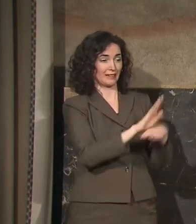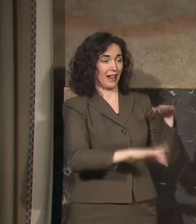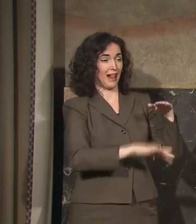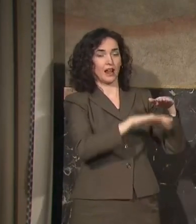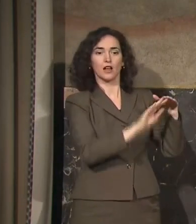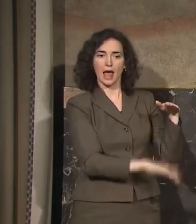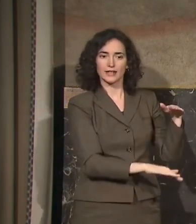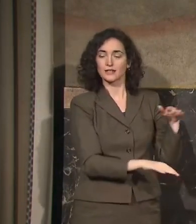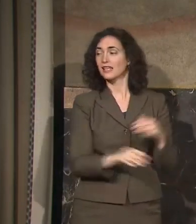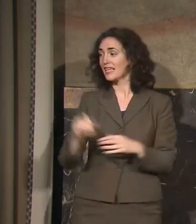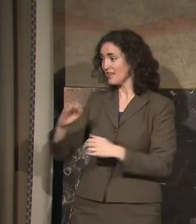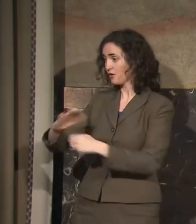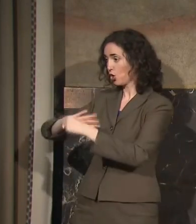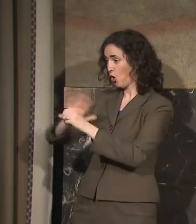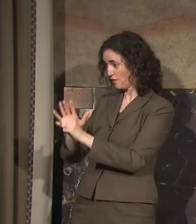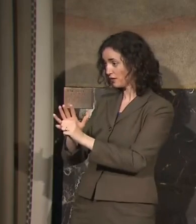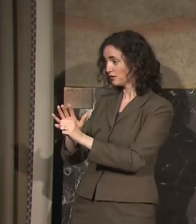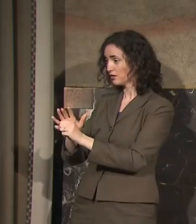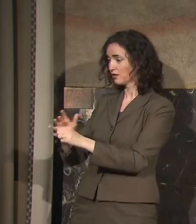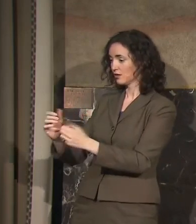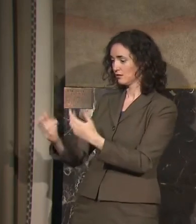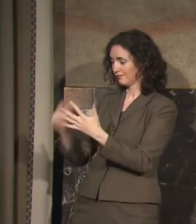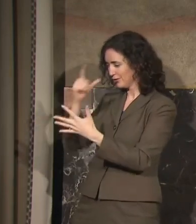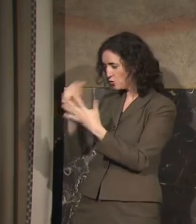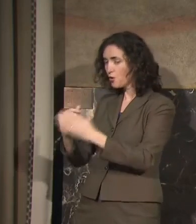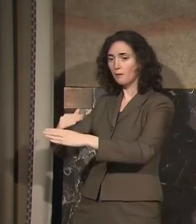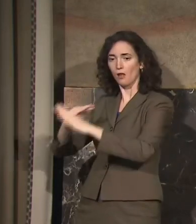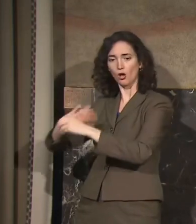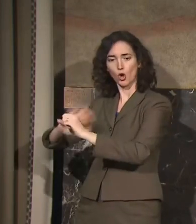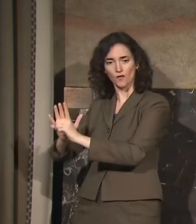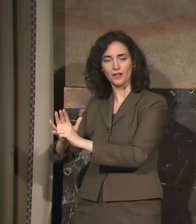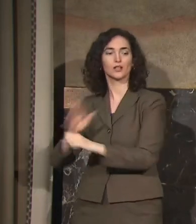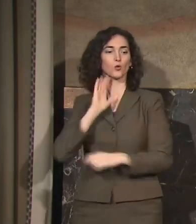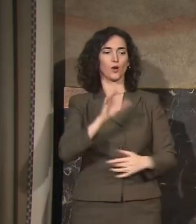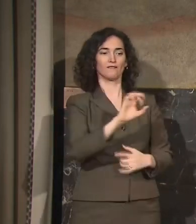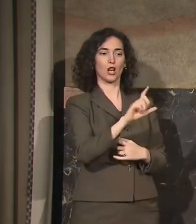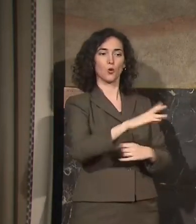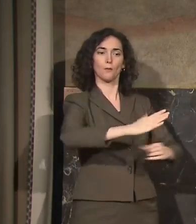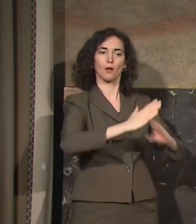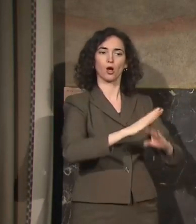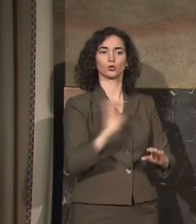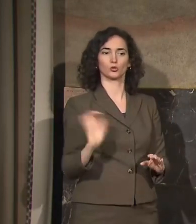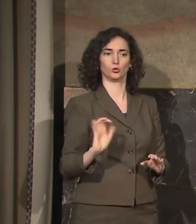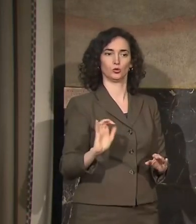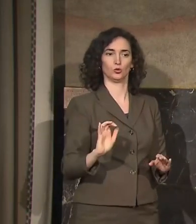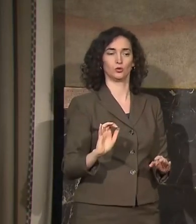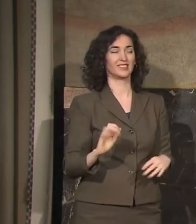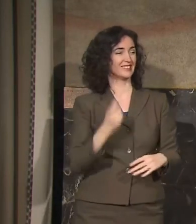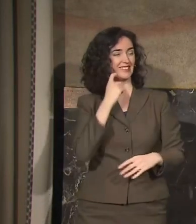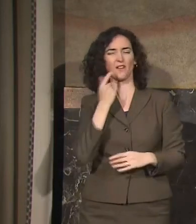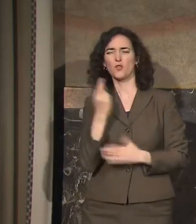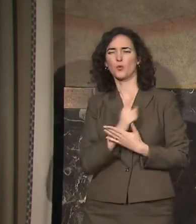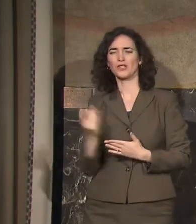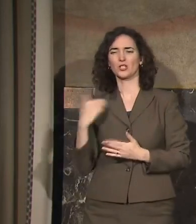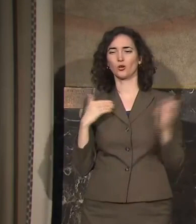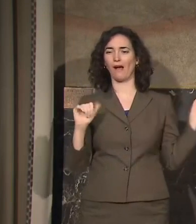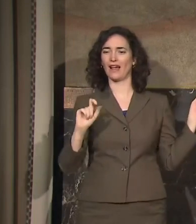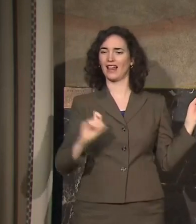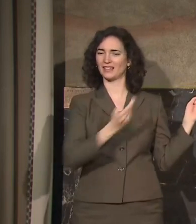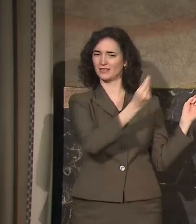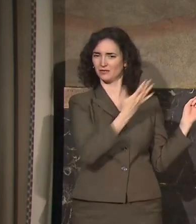these measures are so important. In fact, one of the things that Alex was able to share with me several weeks ago is that